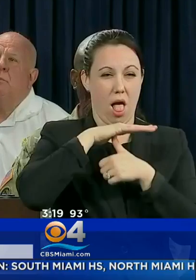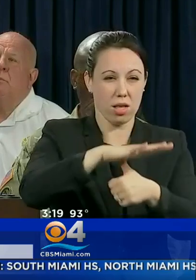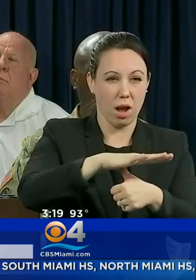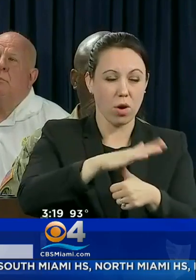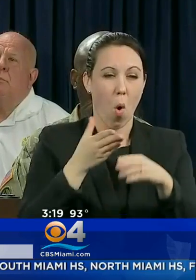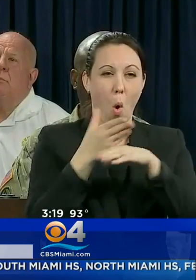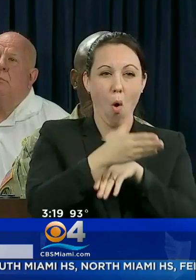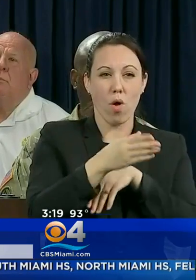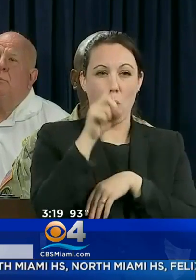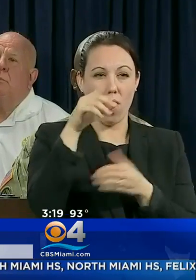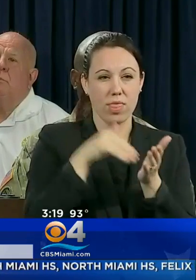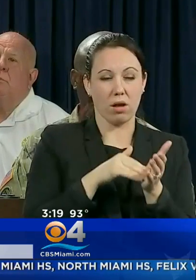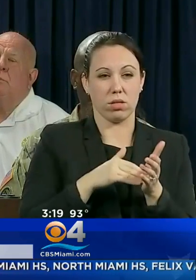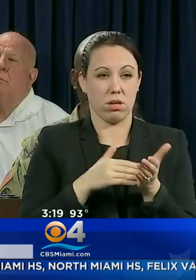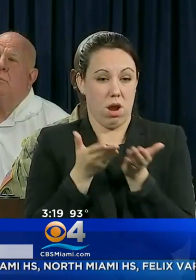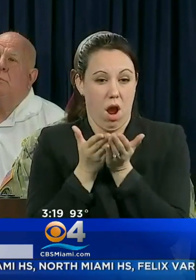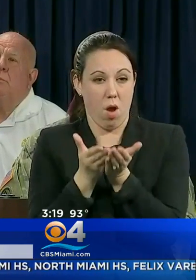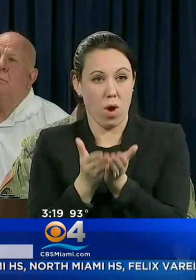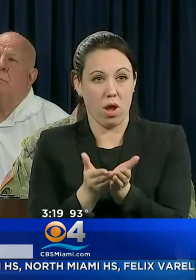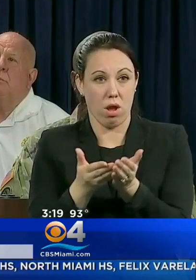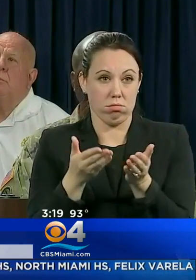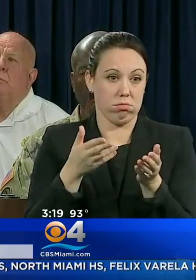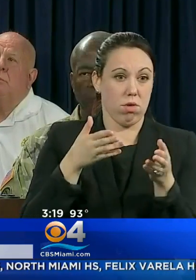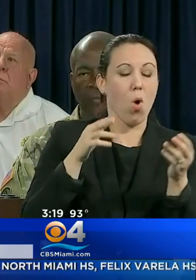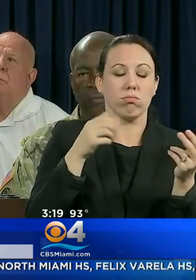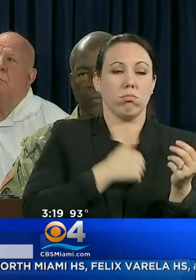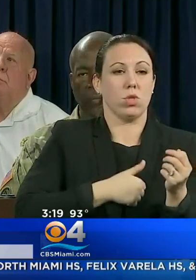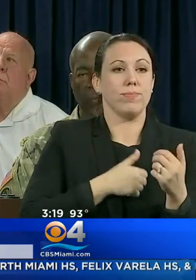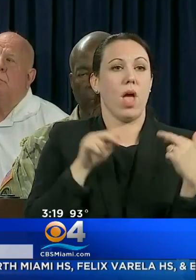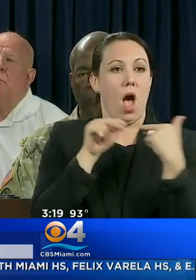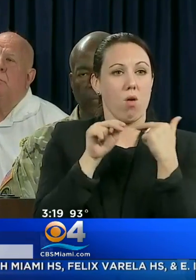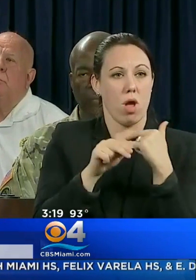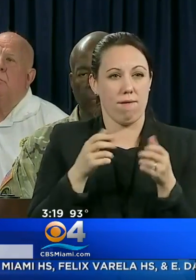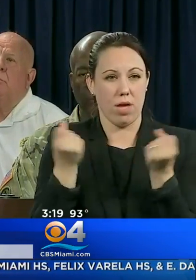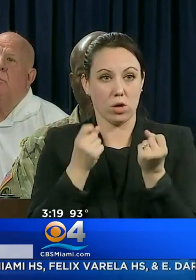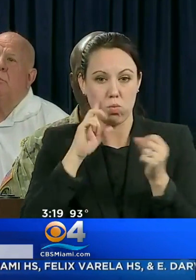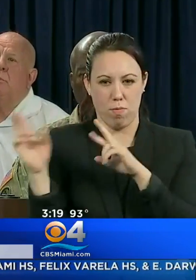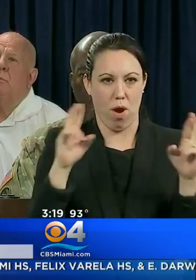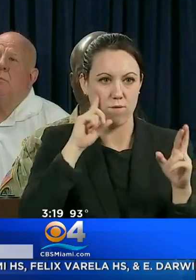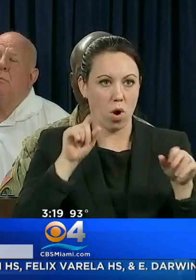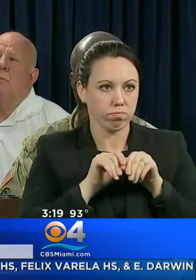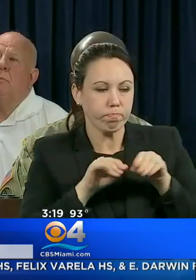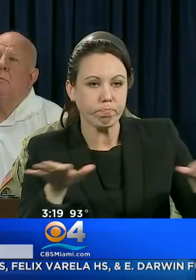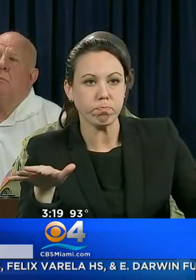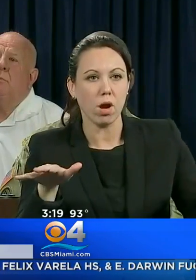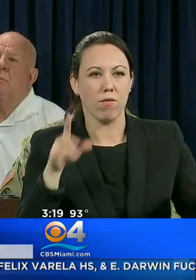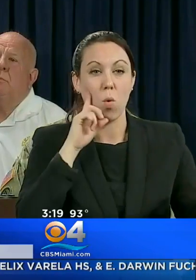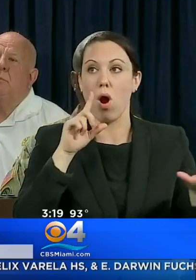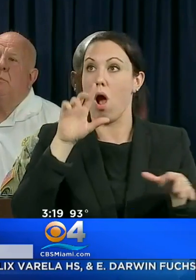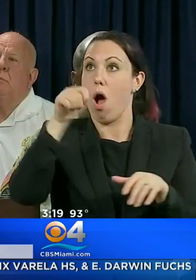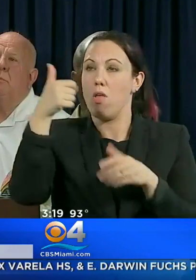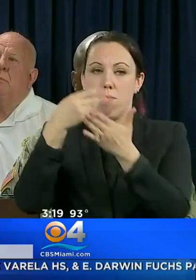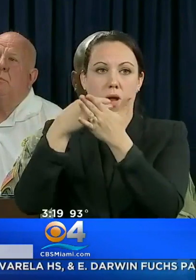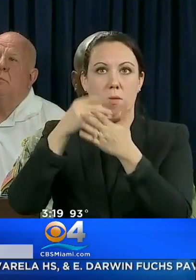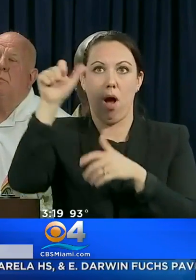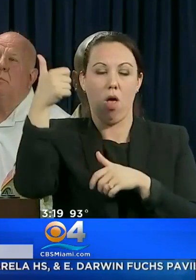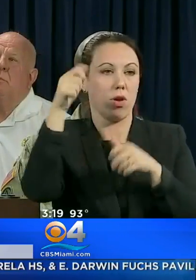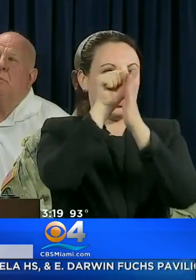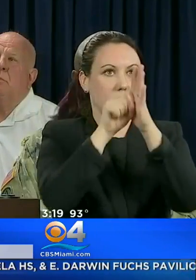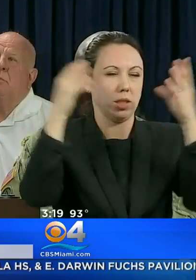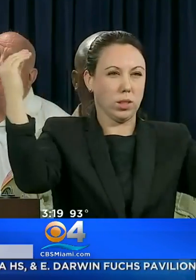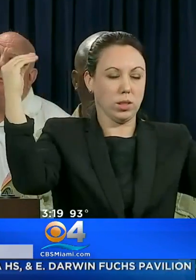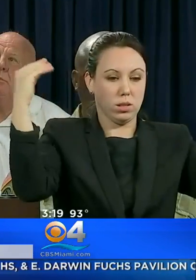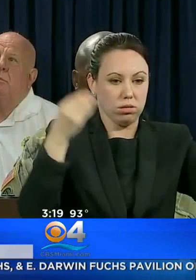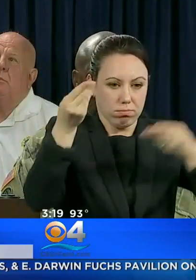1,000 TECHNICAL HIGH WATER VEHICLES ARE ON STANDBY READY TO BE DEPLOYED. BY USING RESOURCES FROM OTHER STATES, WE ALSO HAVE 30,000